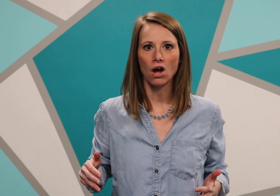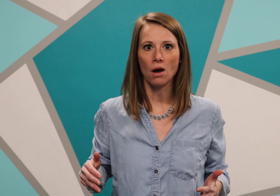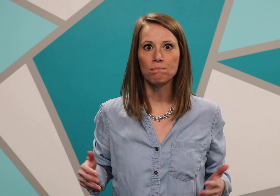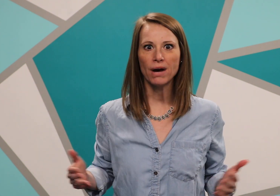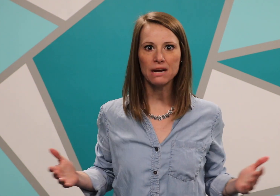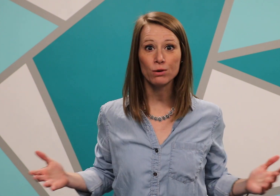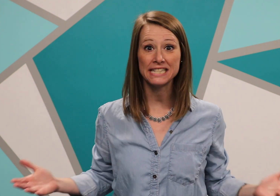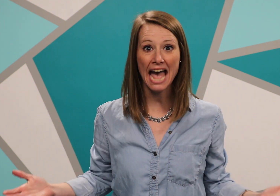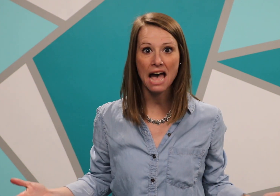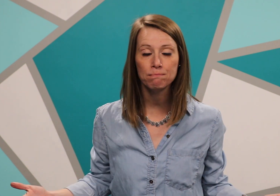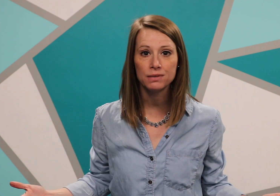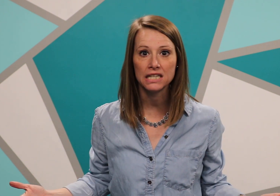but it was empty.